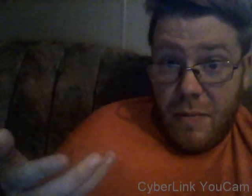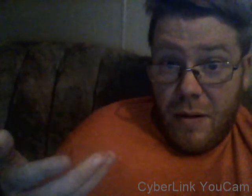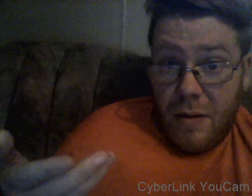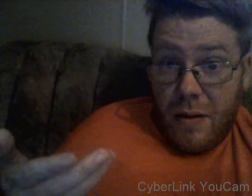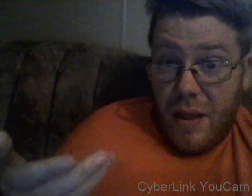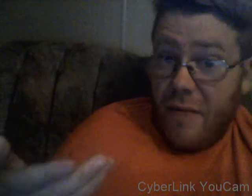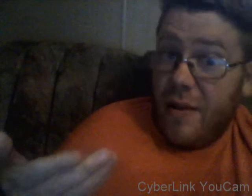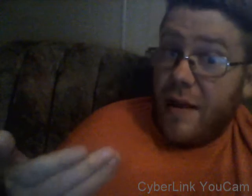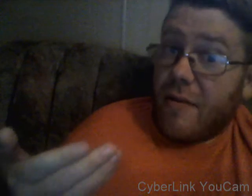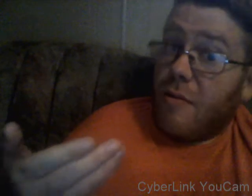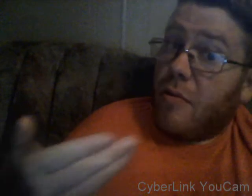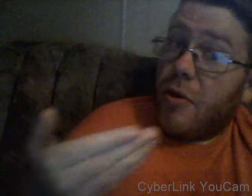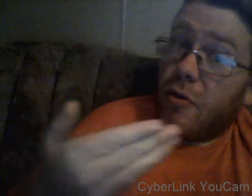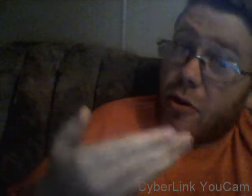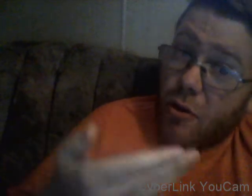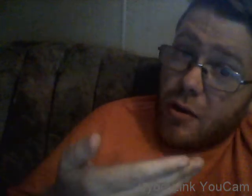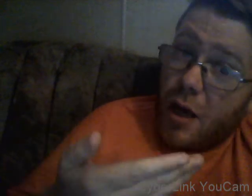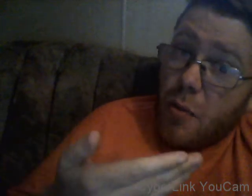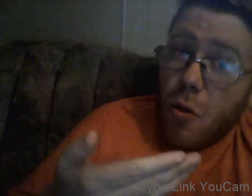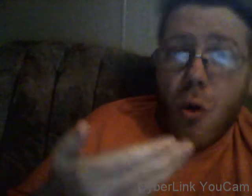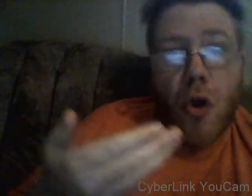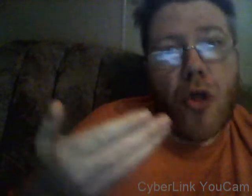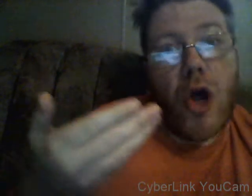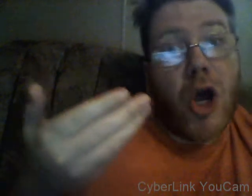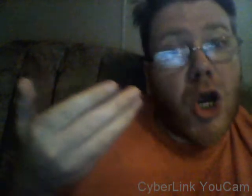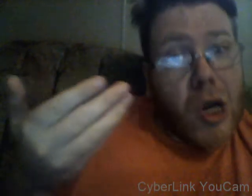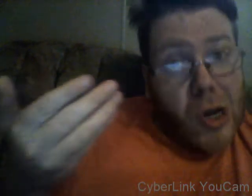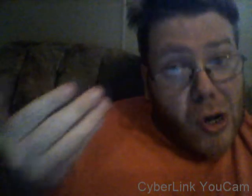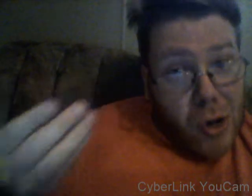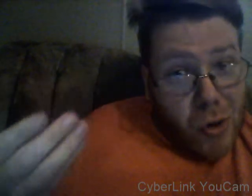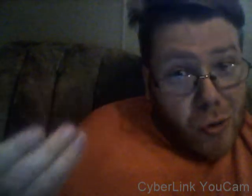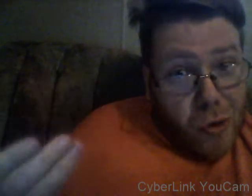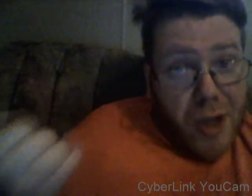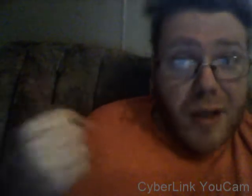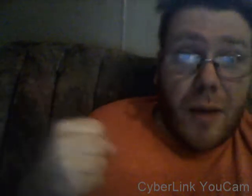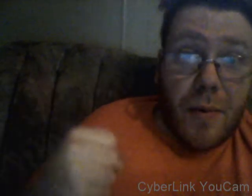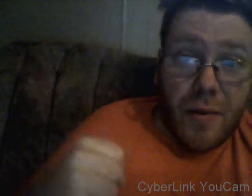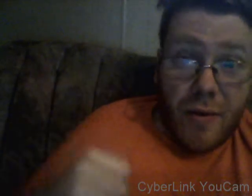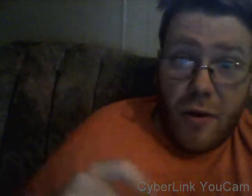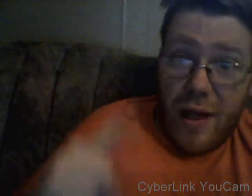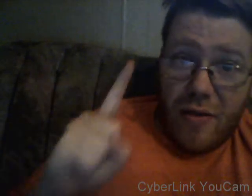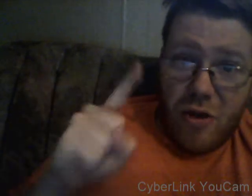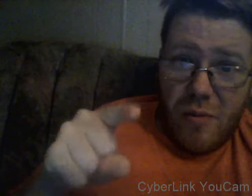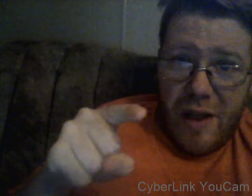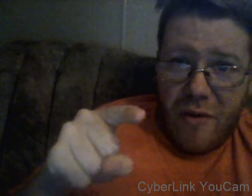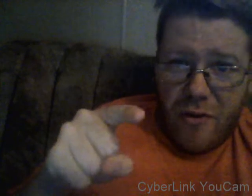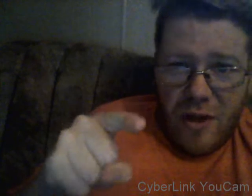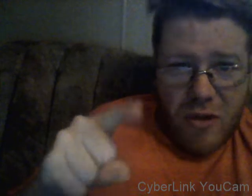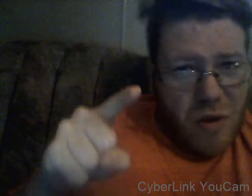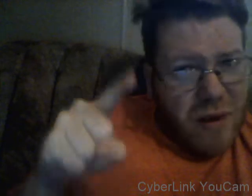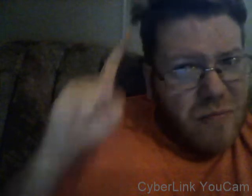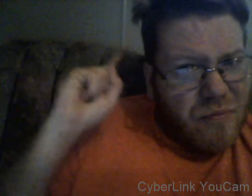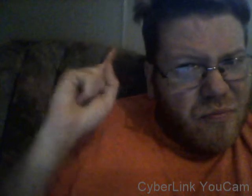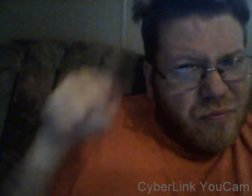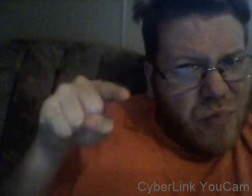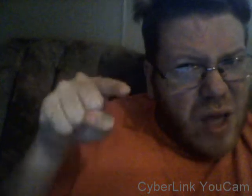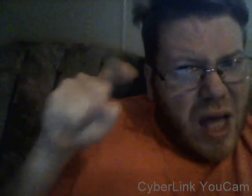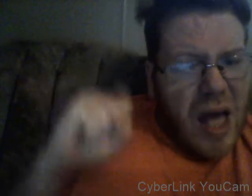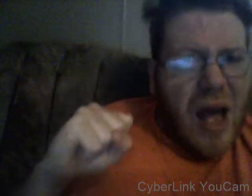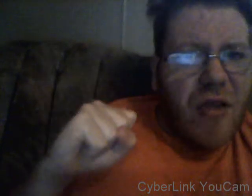And if he likes the original dub or the re-dub. So Jeremy Androsoff, Jeremy, I